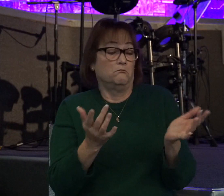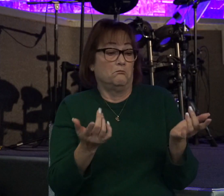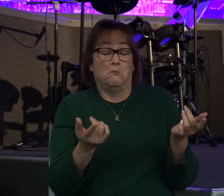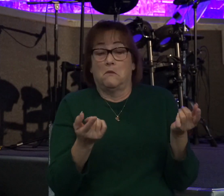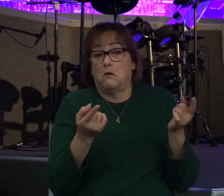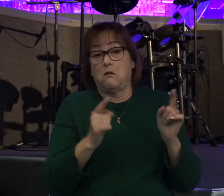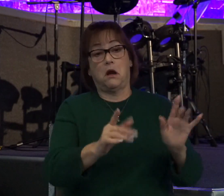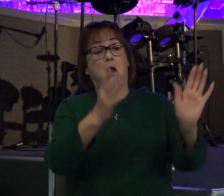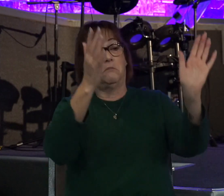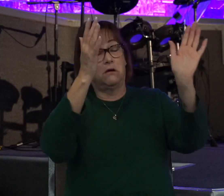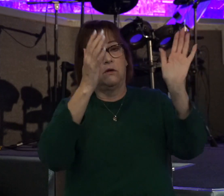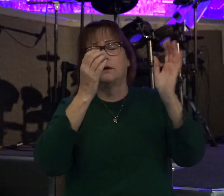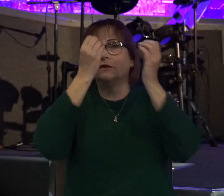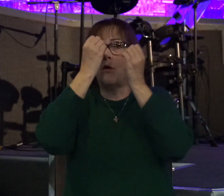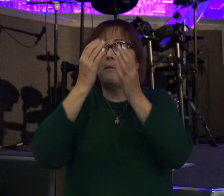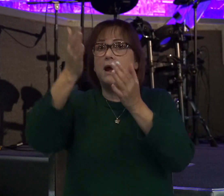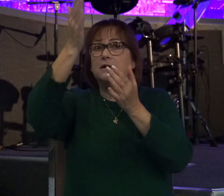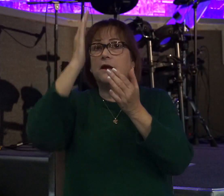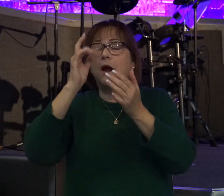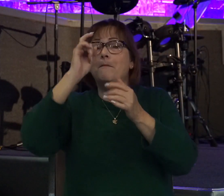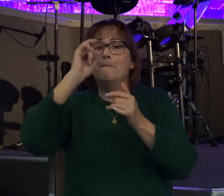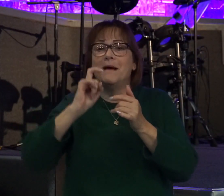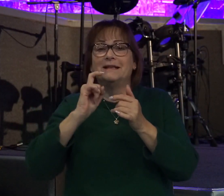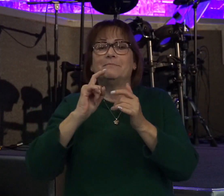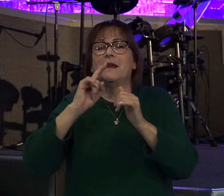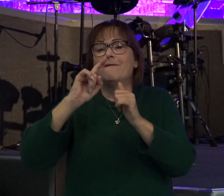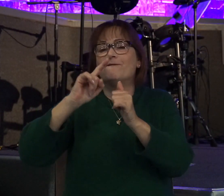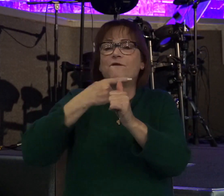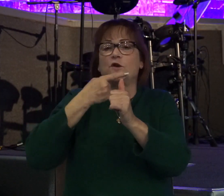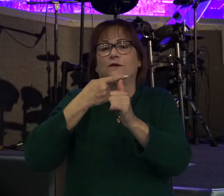God must come first in our lives.